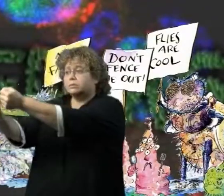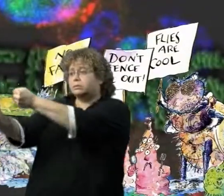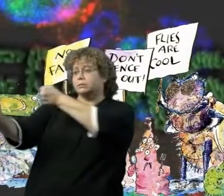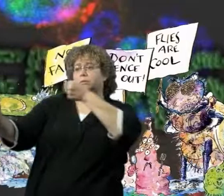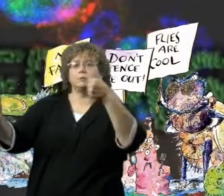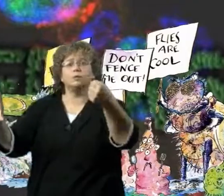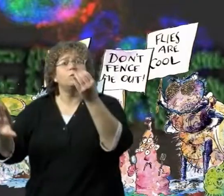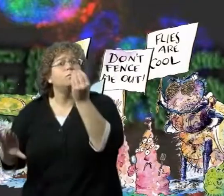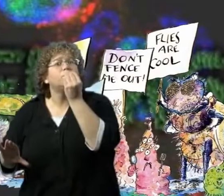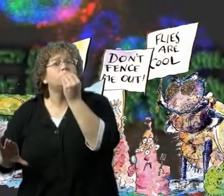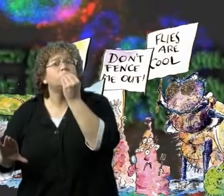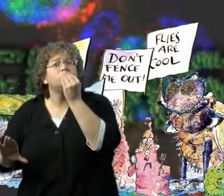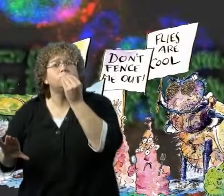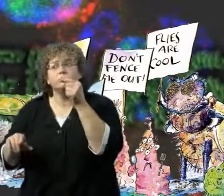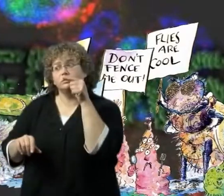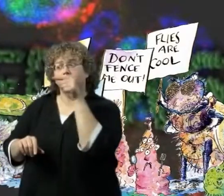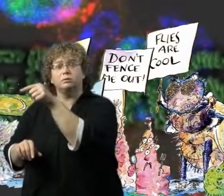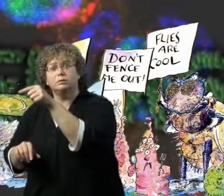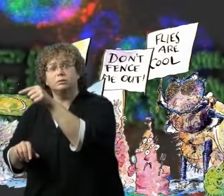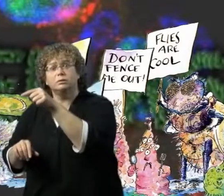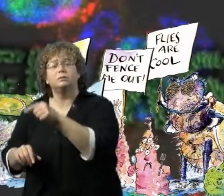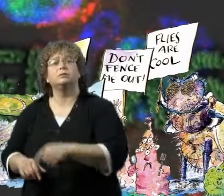Into the fridge go milk, butter and meat